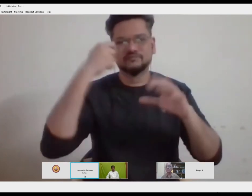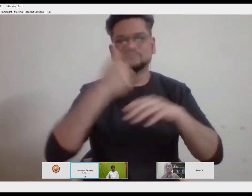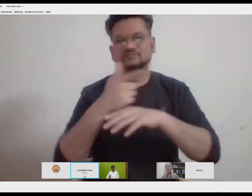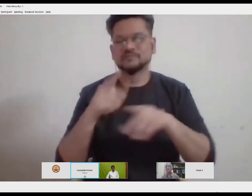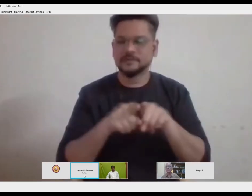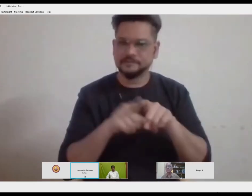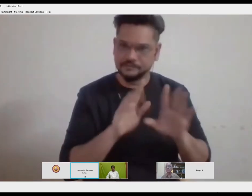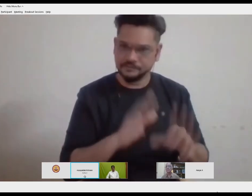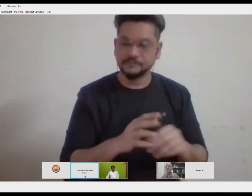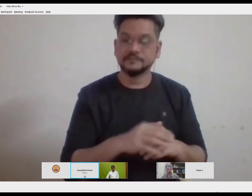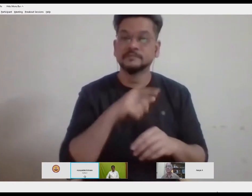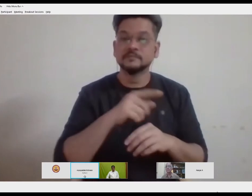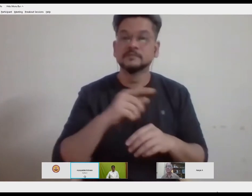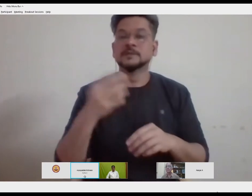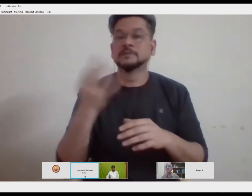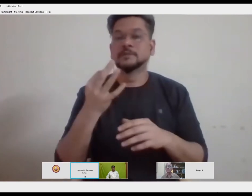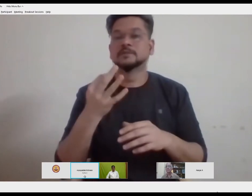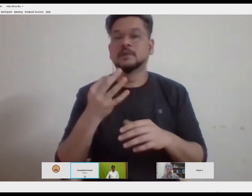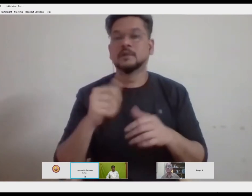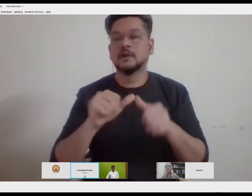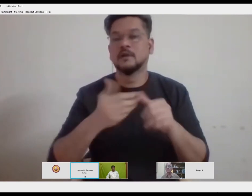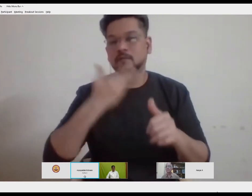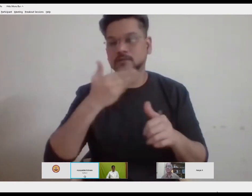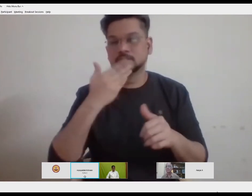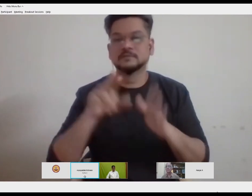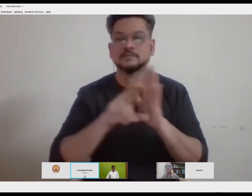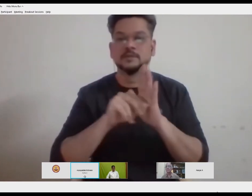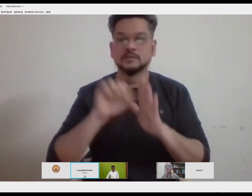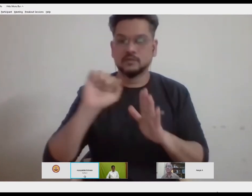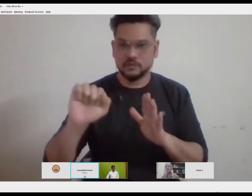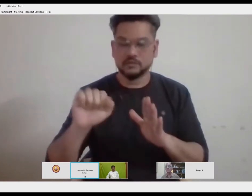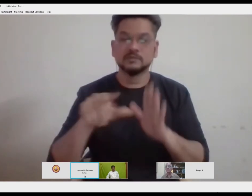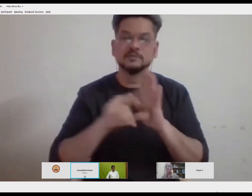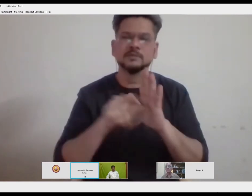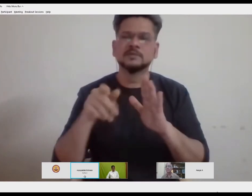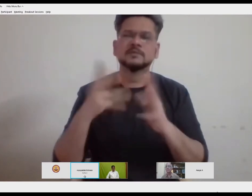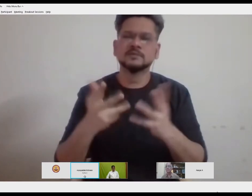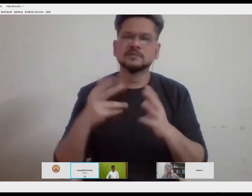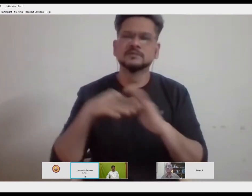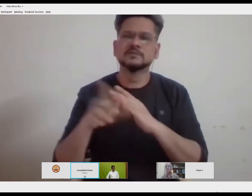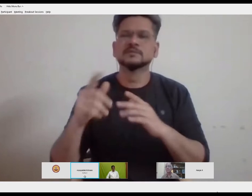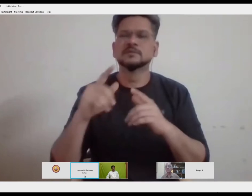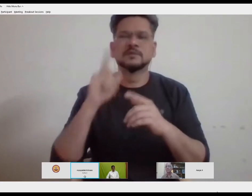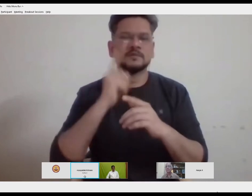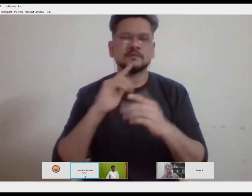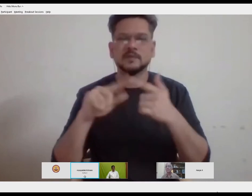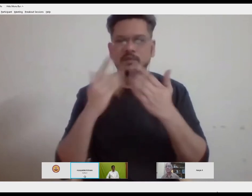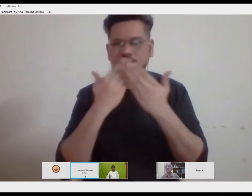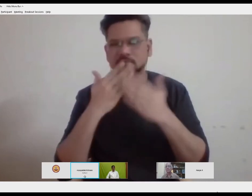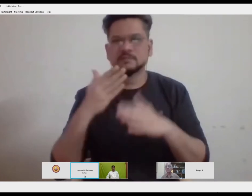hands foundation an NGO that works towards education of deaf children so I